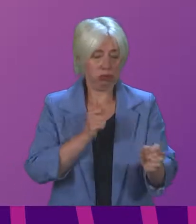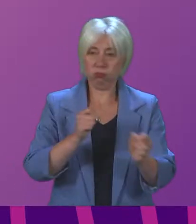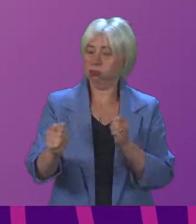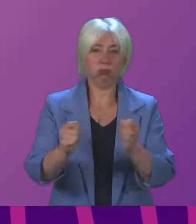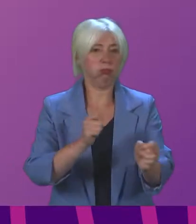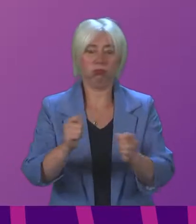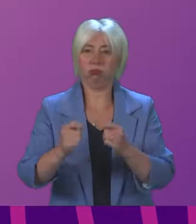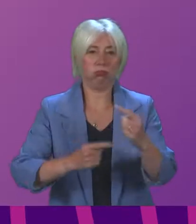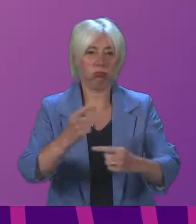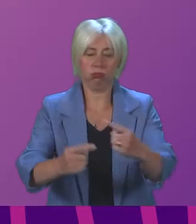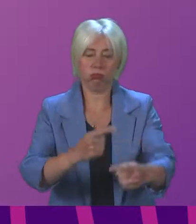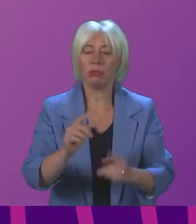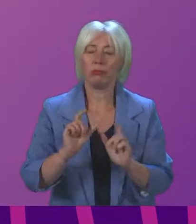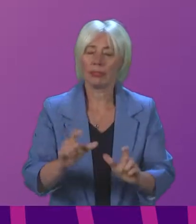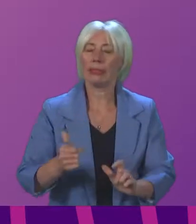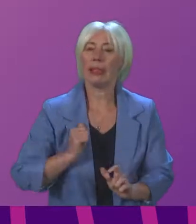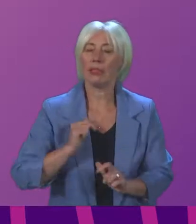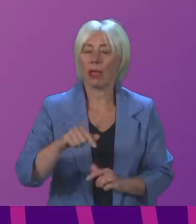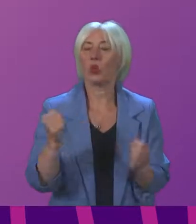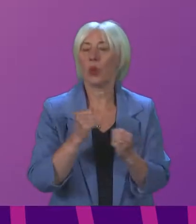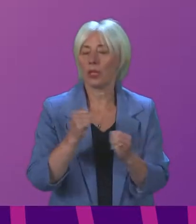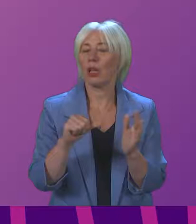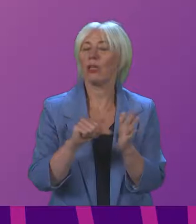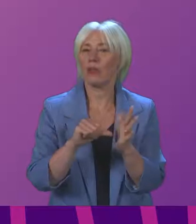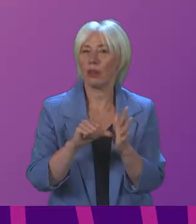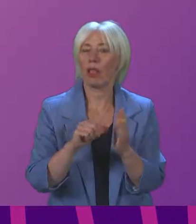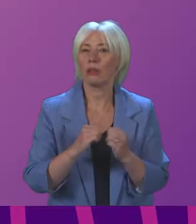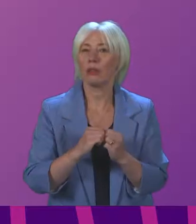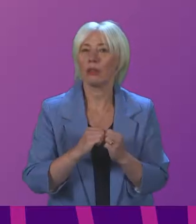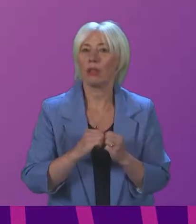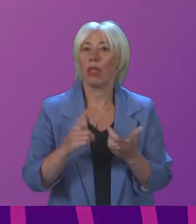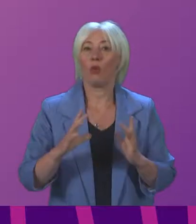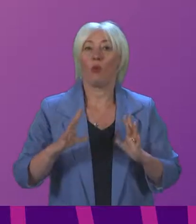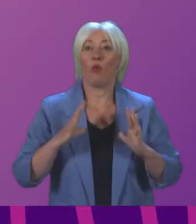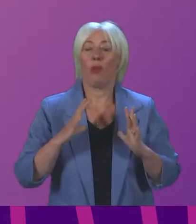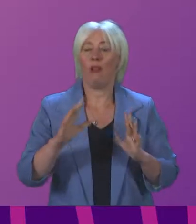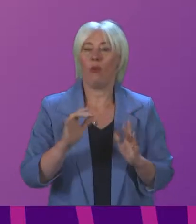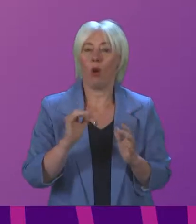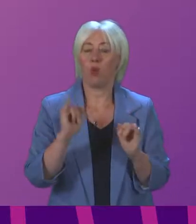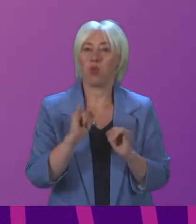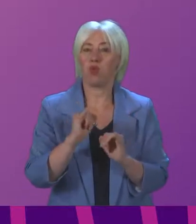situation, we expect this winter to be difficult. And in particular, we are preparing for a more challenging flu season.